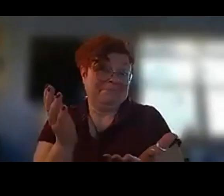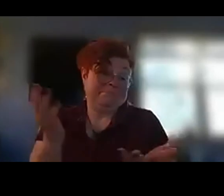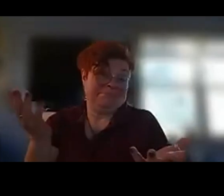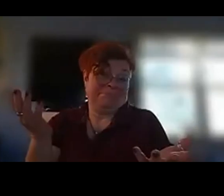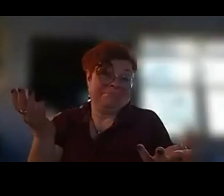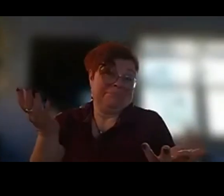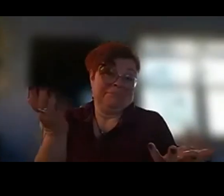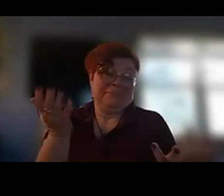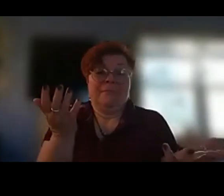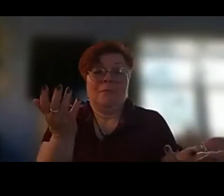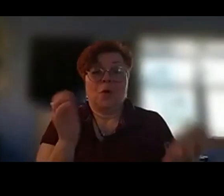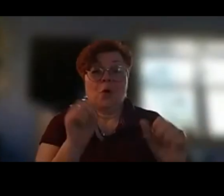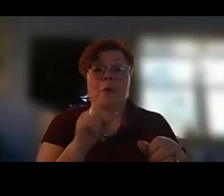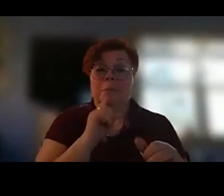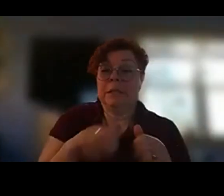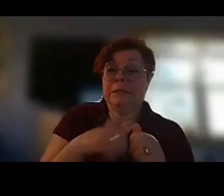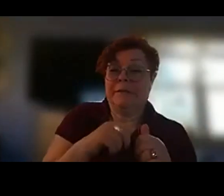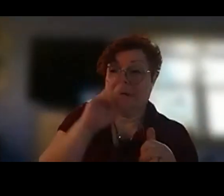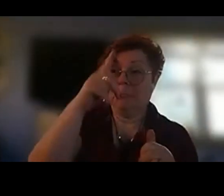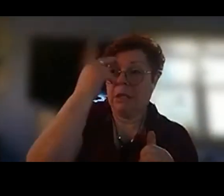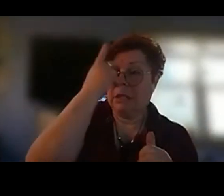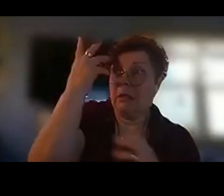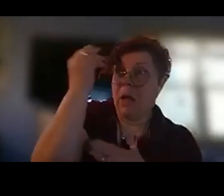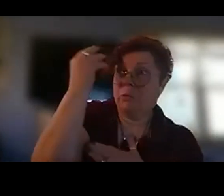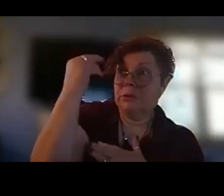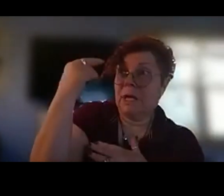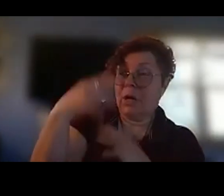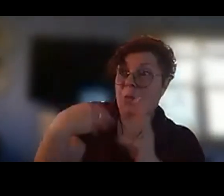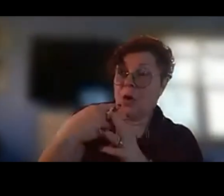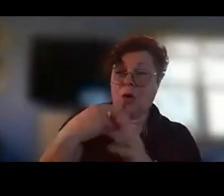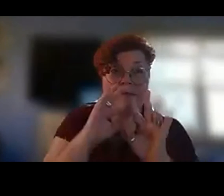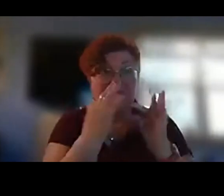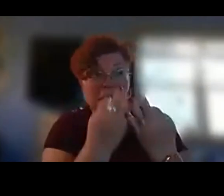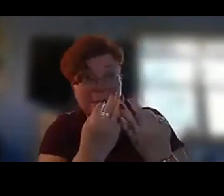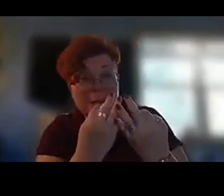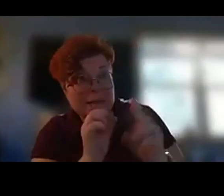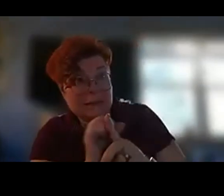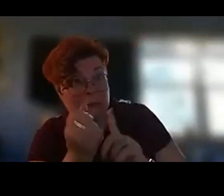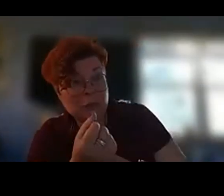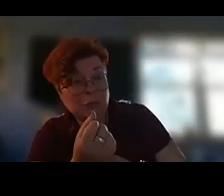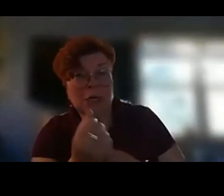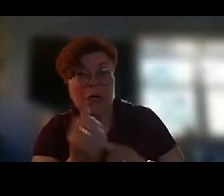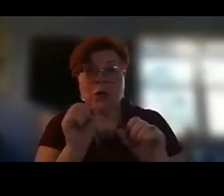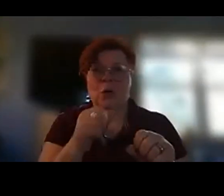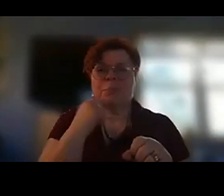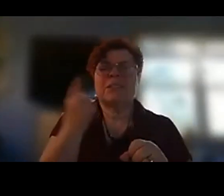you know difficult political outside world it could be family it could be um something that's completely um